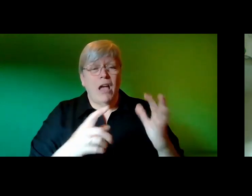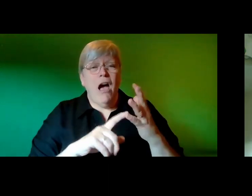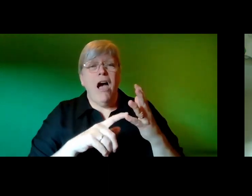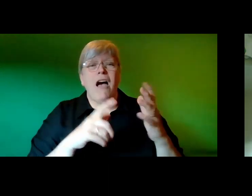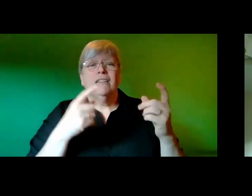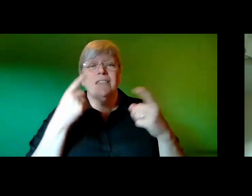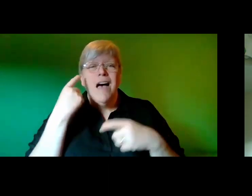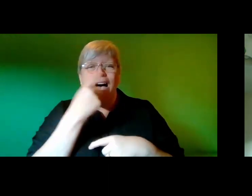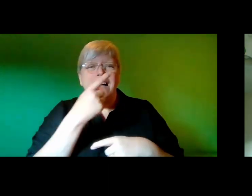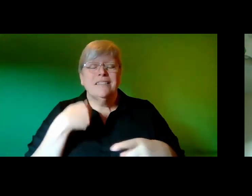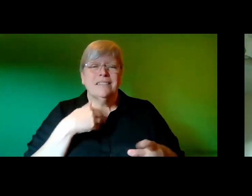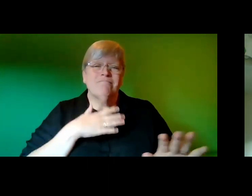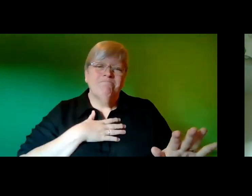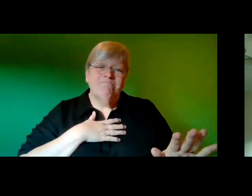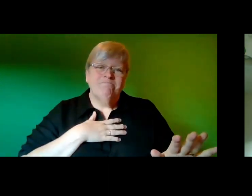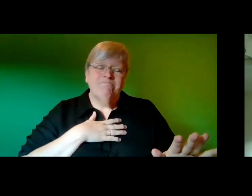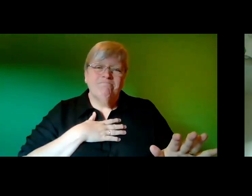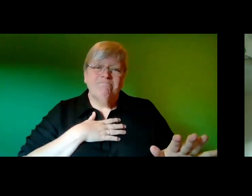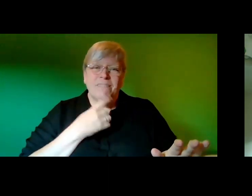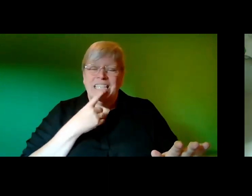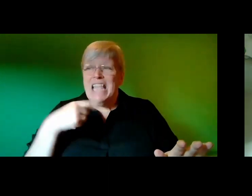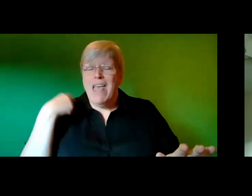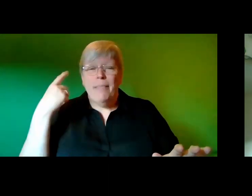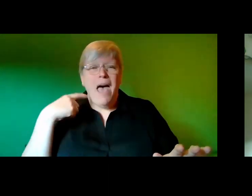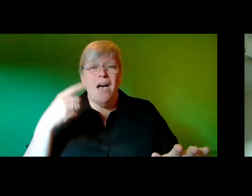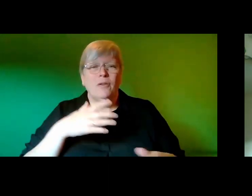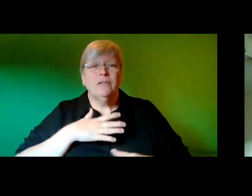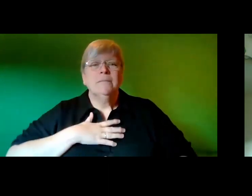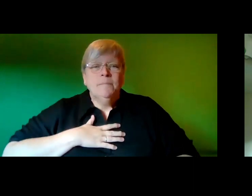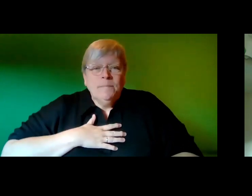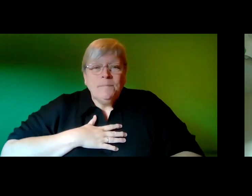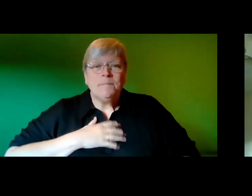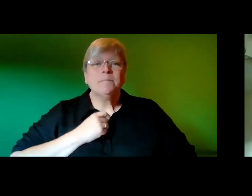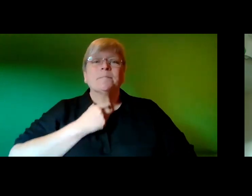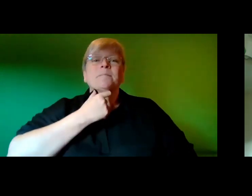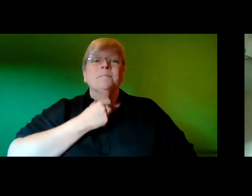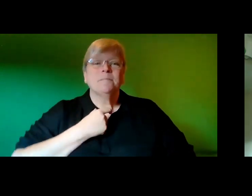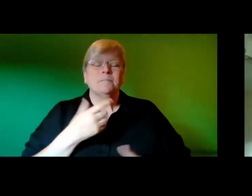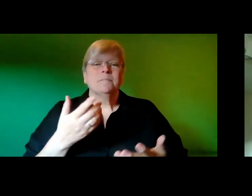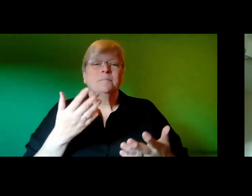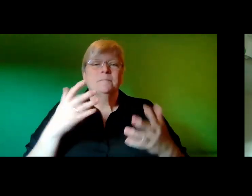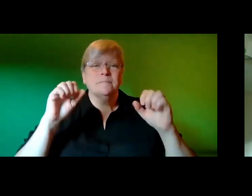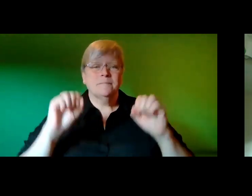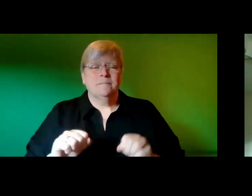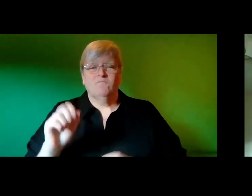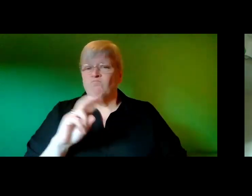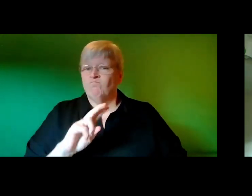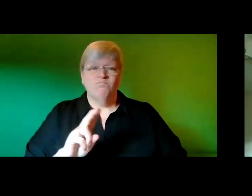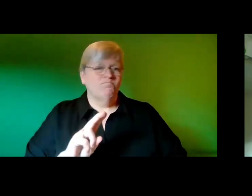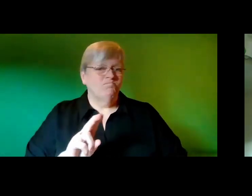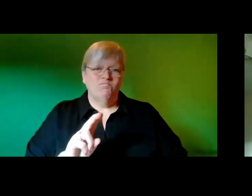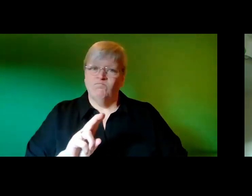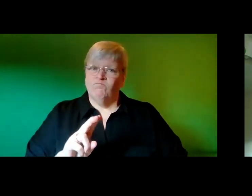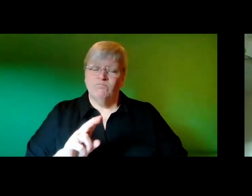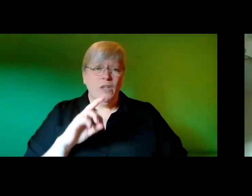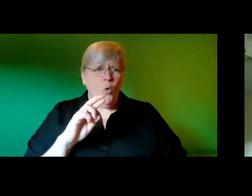it out loud he caught himself off guard his voice wobbled and raised slightly but he just sat there shaking his head i hope he